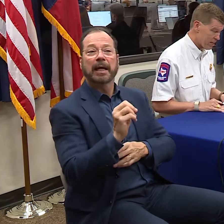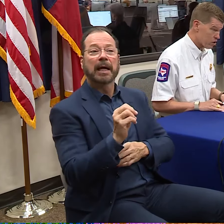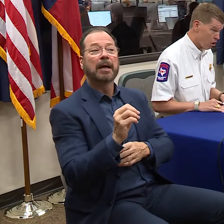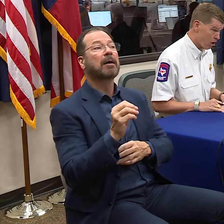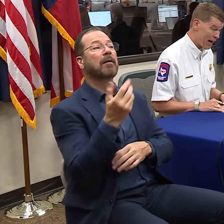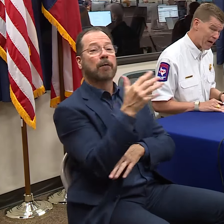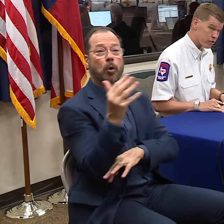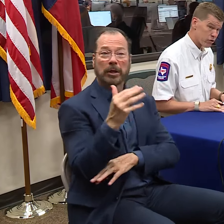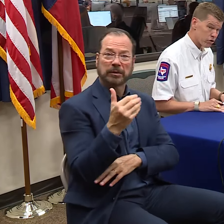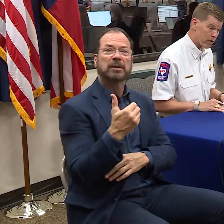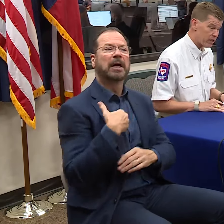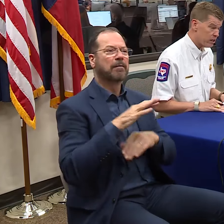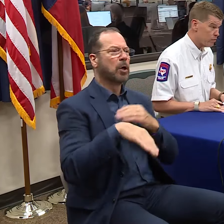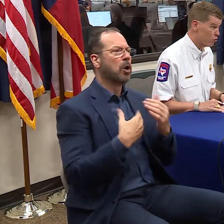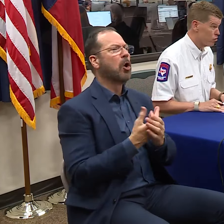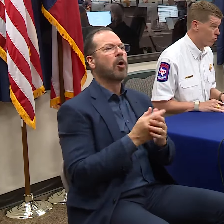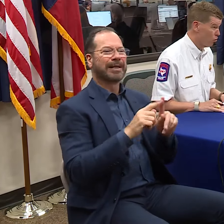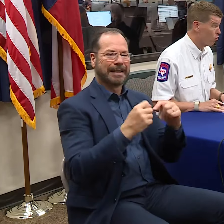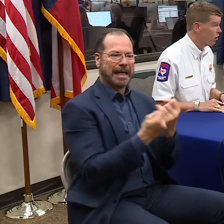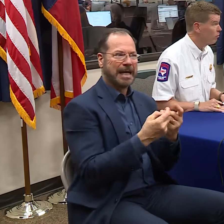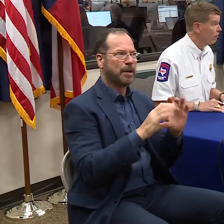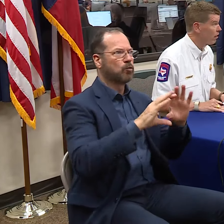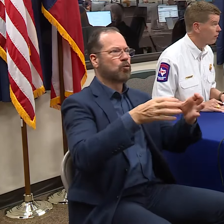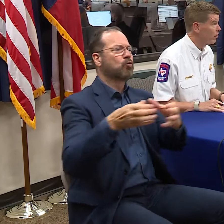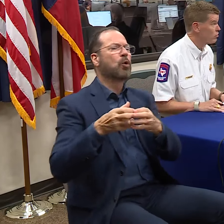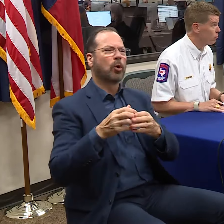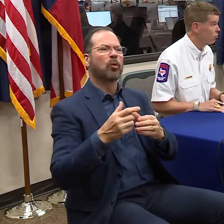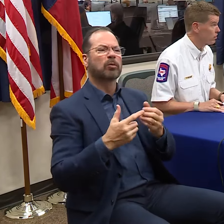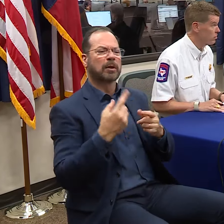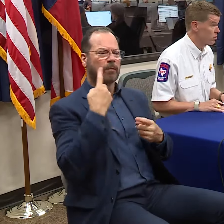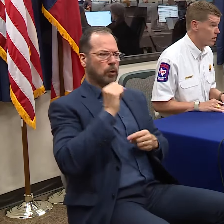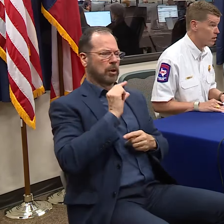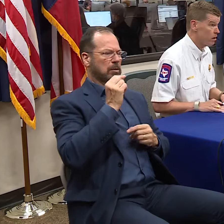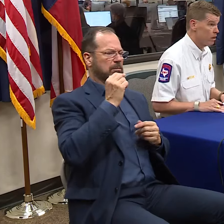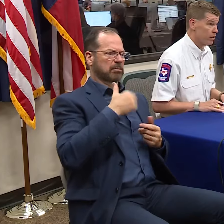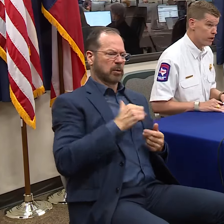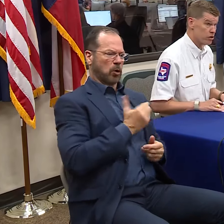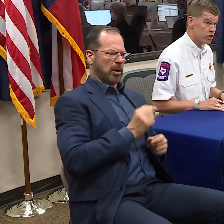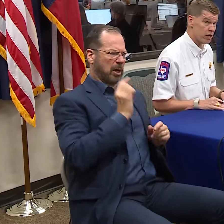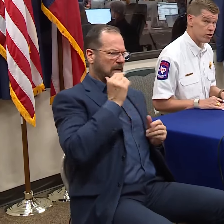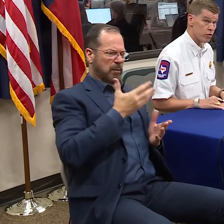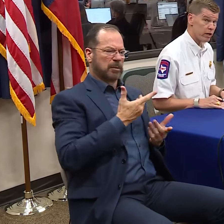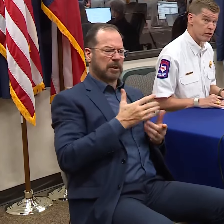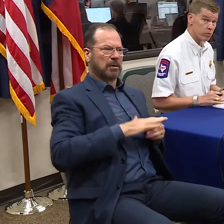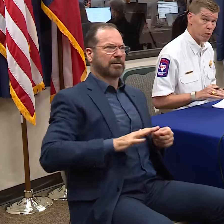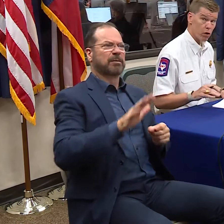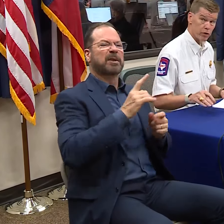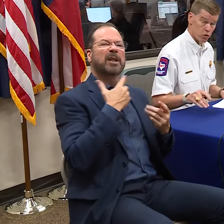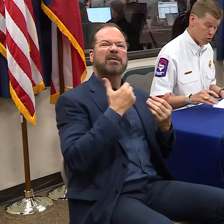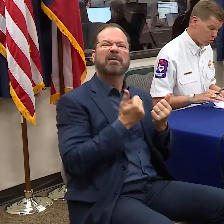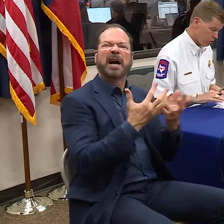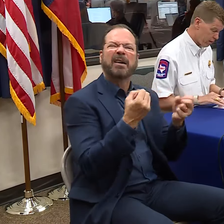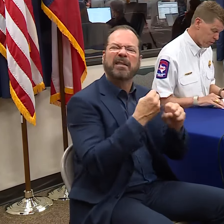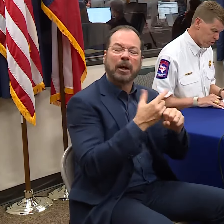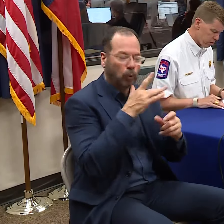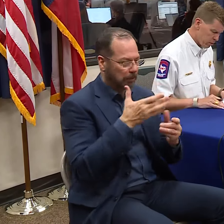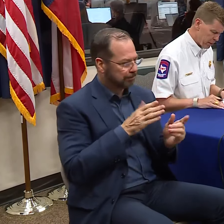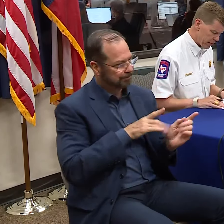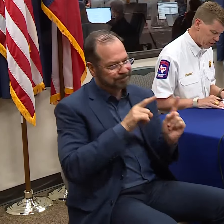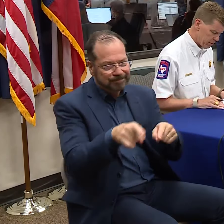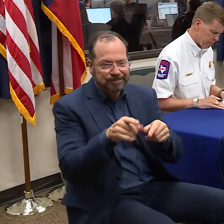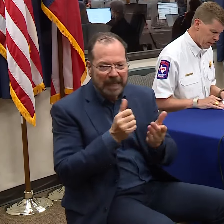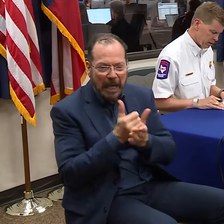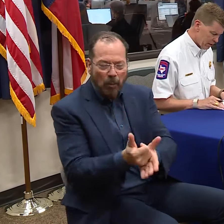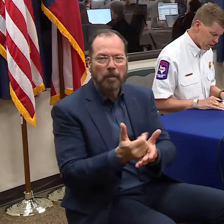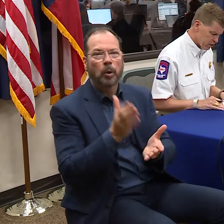Forest Service has all hazard strike teams, which are local government firefighters from across the state. They are staged, ready to support those local governments that are